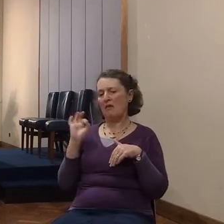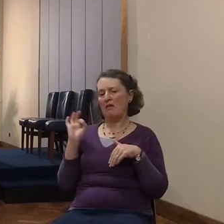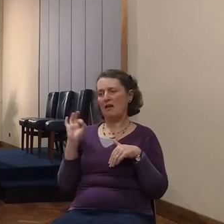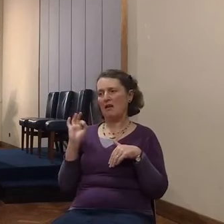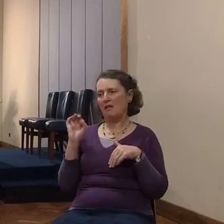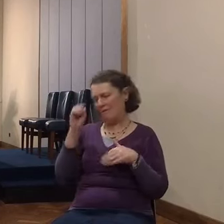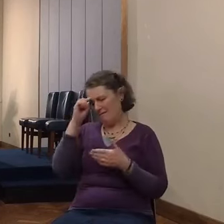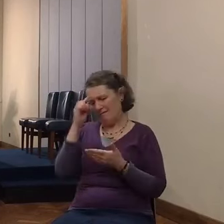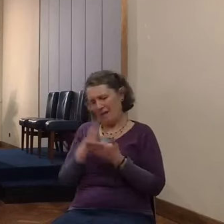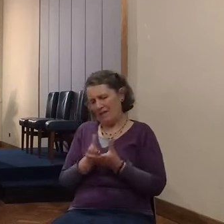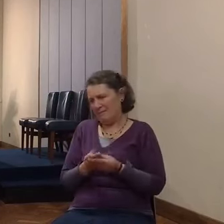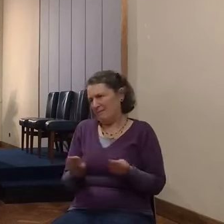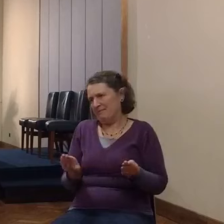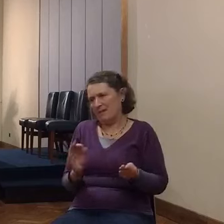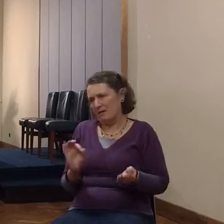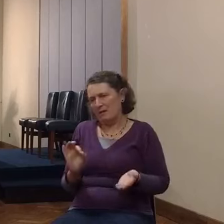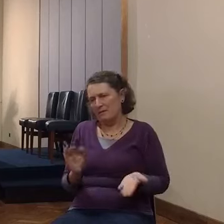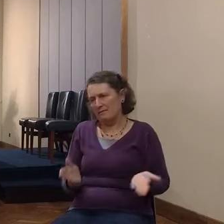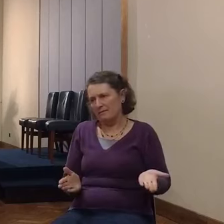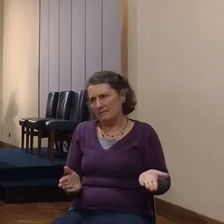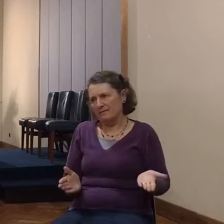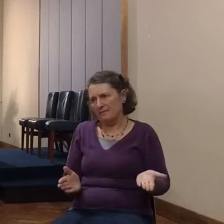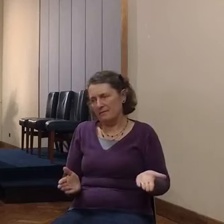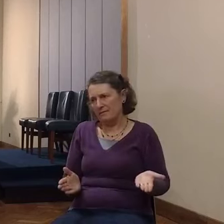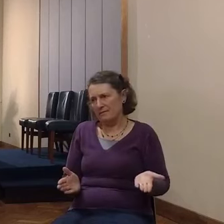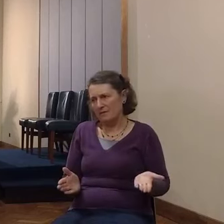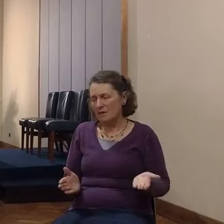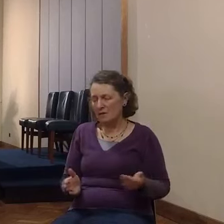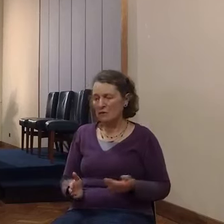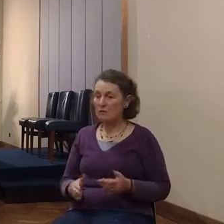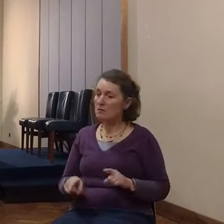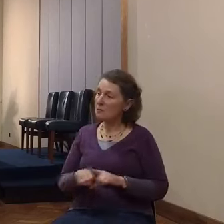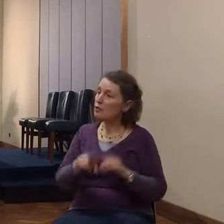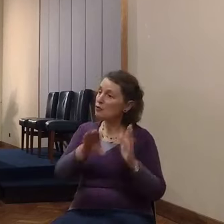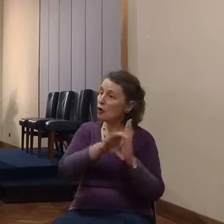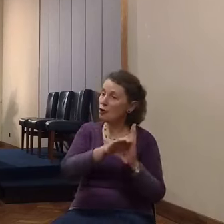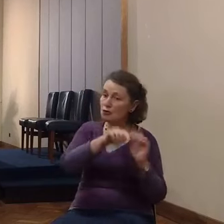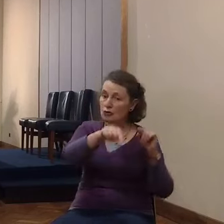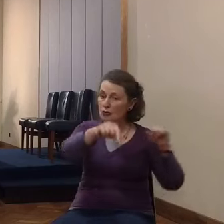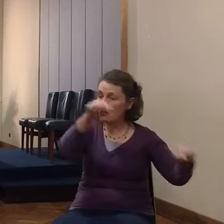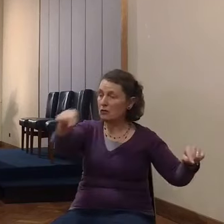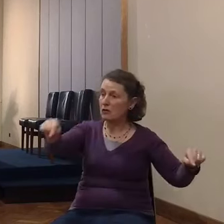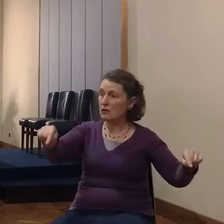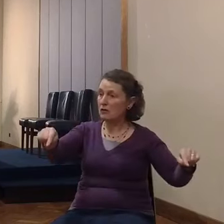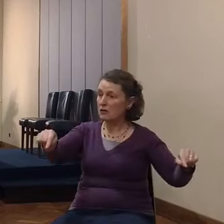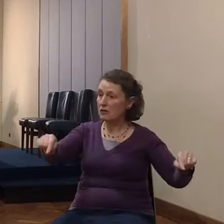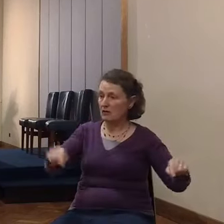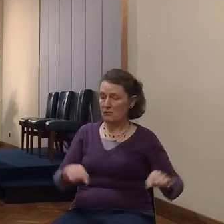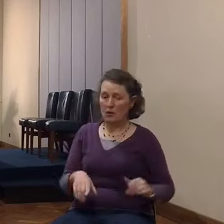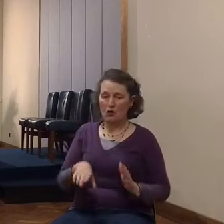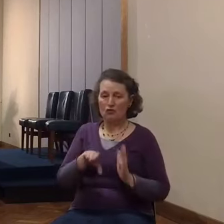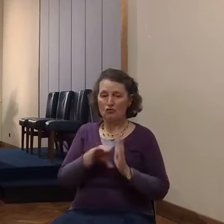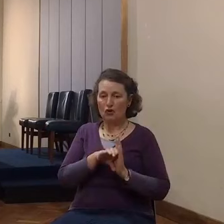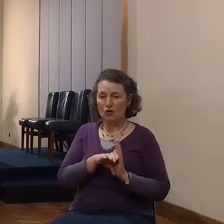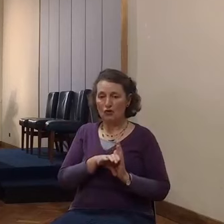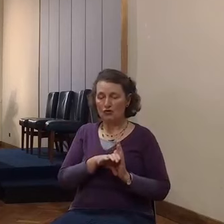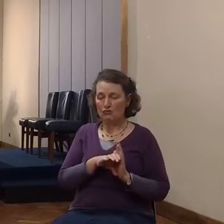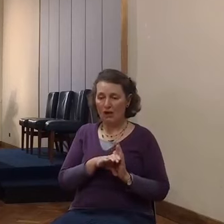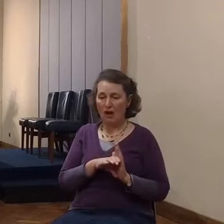the plight of others. Same with churches. If the church isn't interested in the living of souls, you wonder